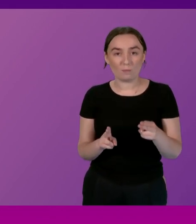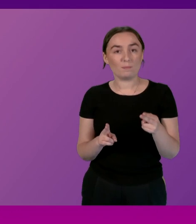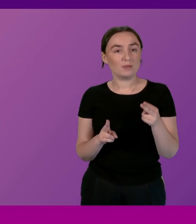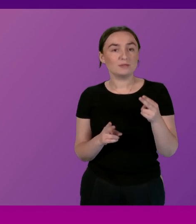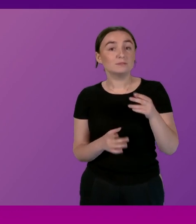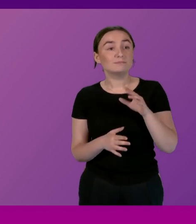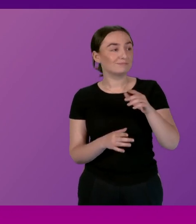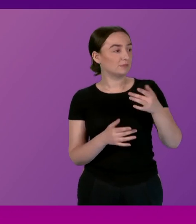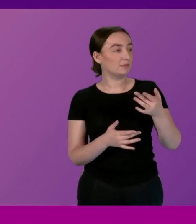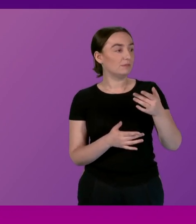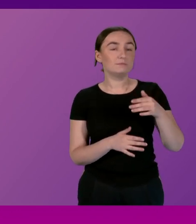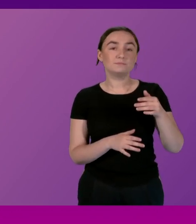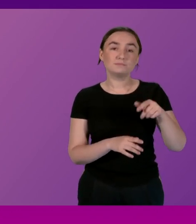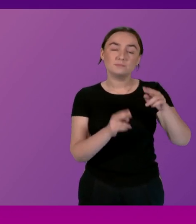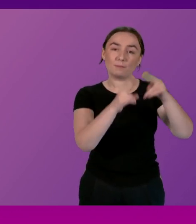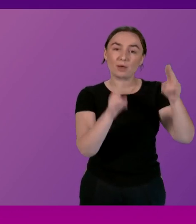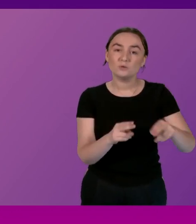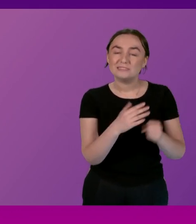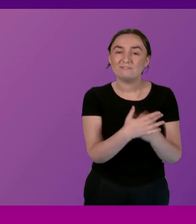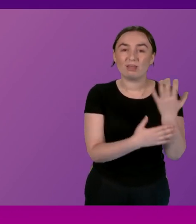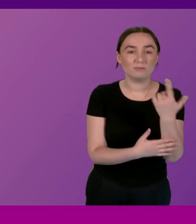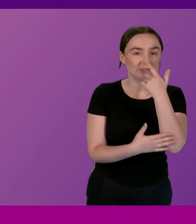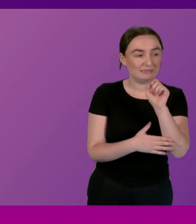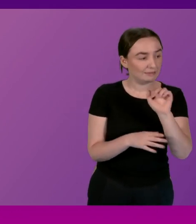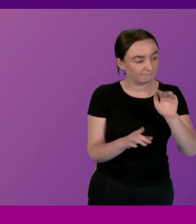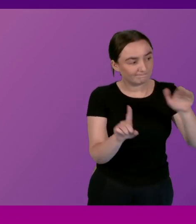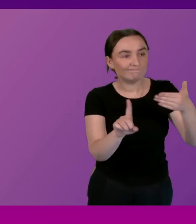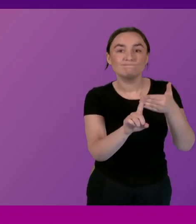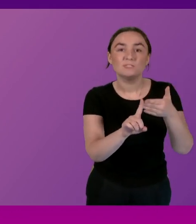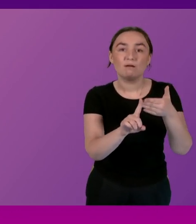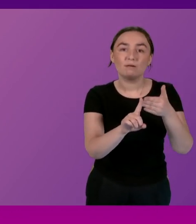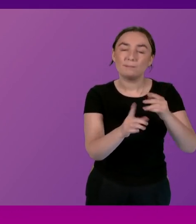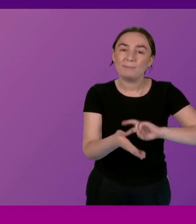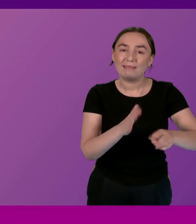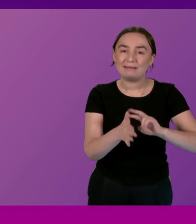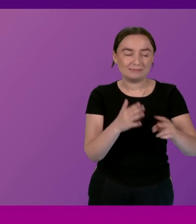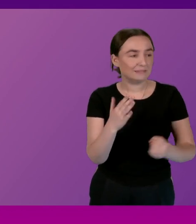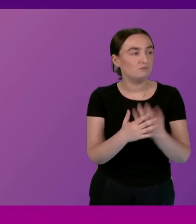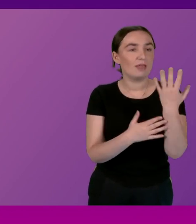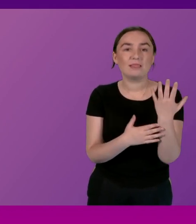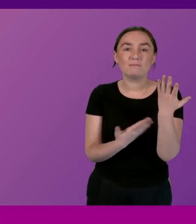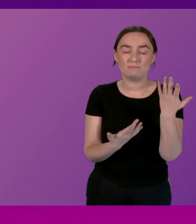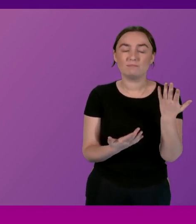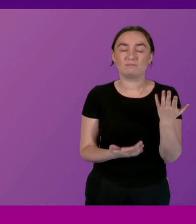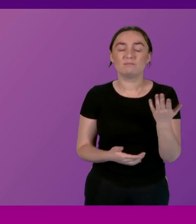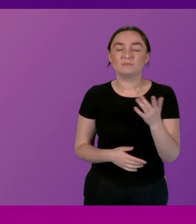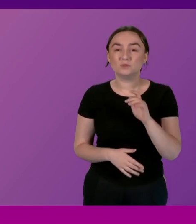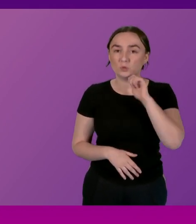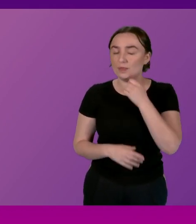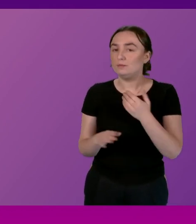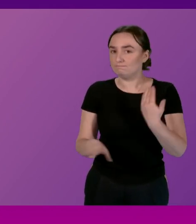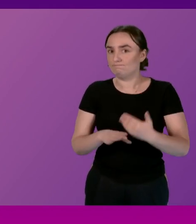targeted plans so we will not rest until we absolutely